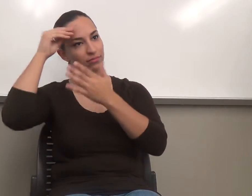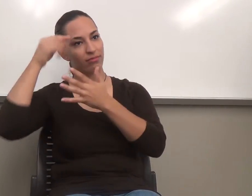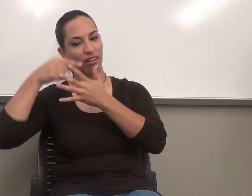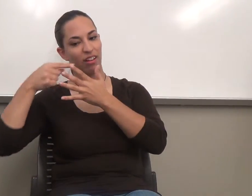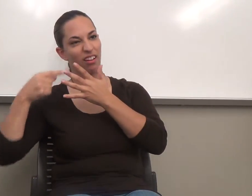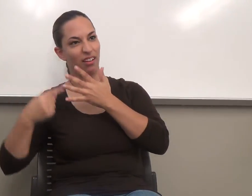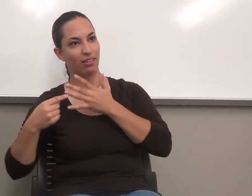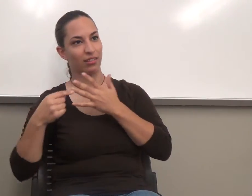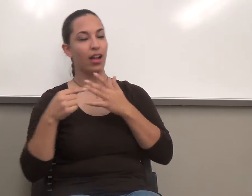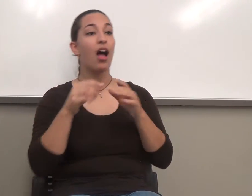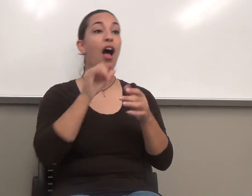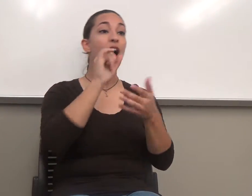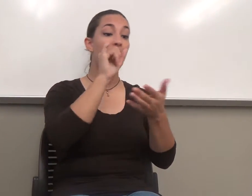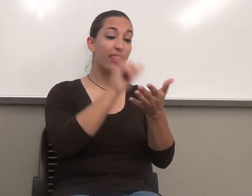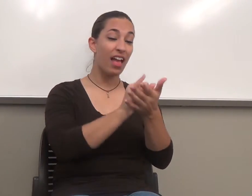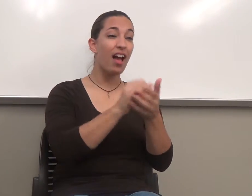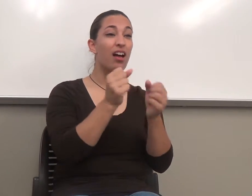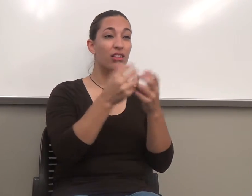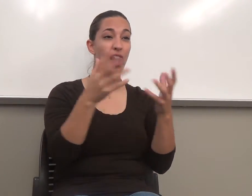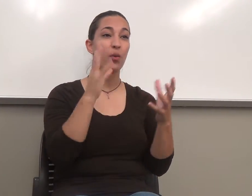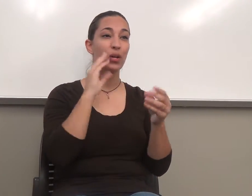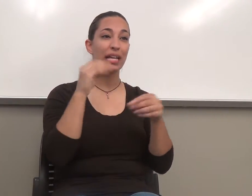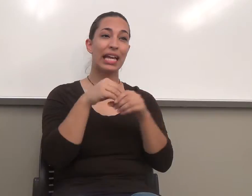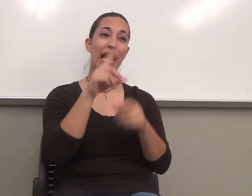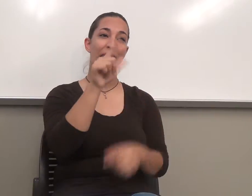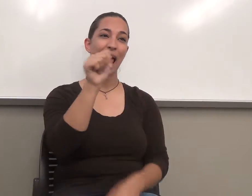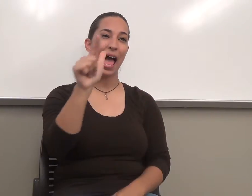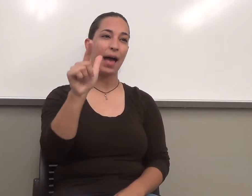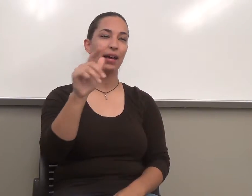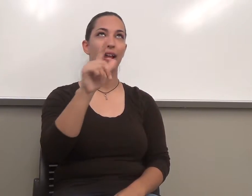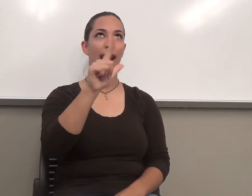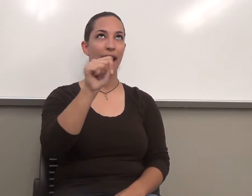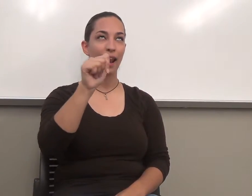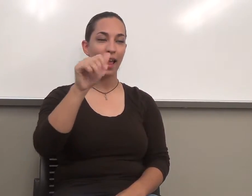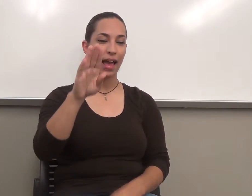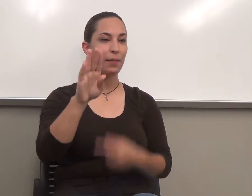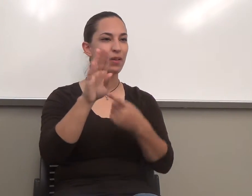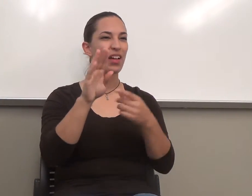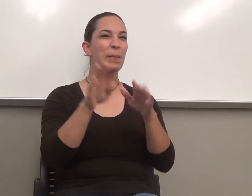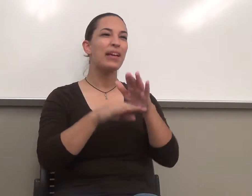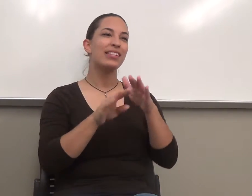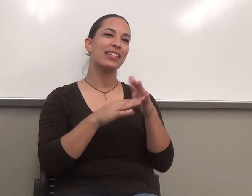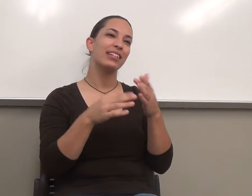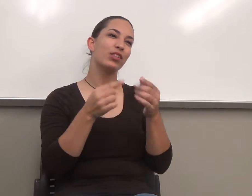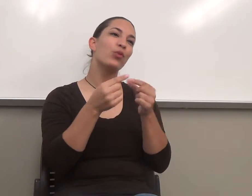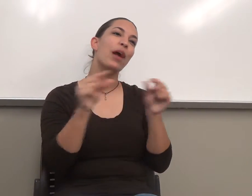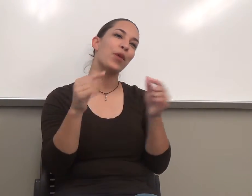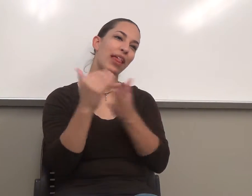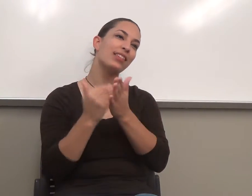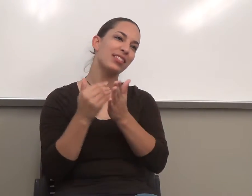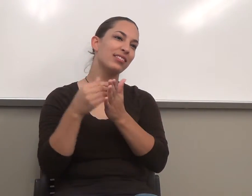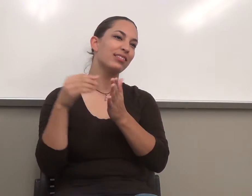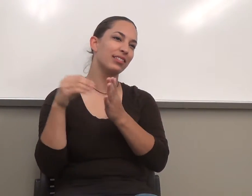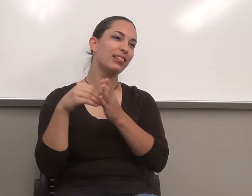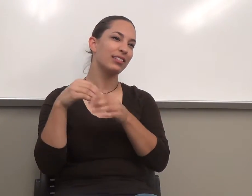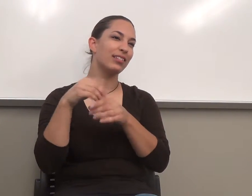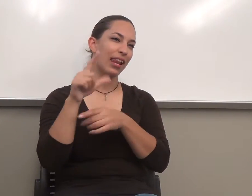lab. Basically, that's the grammar lessons. But we're also going to do grammar in here. I have a whole set of grammar